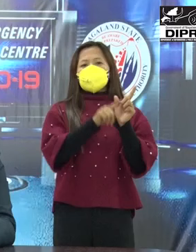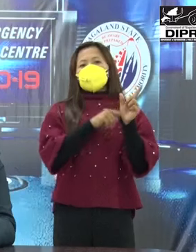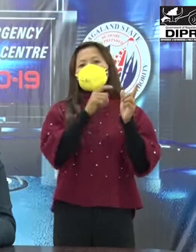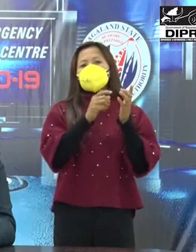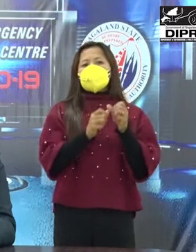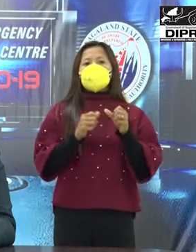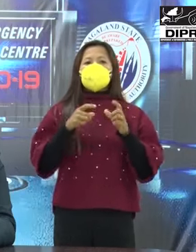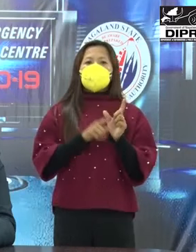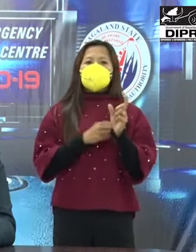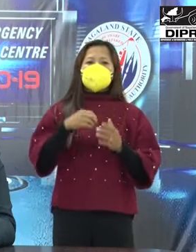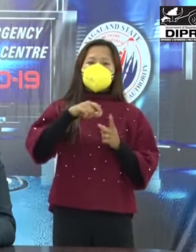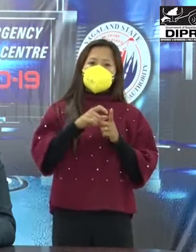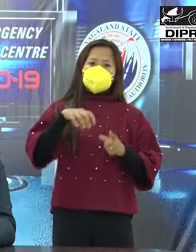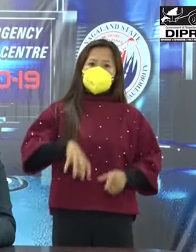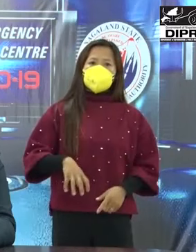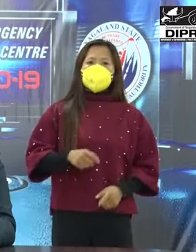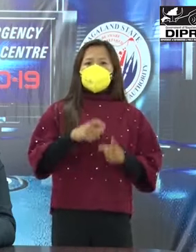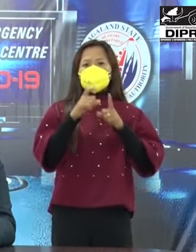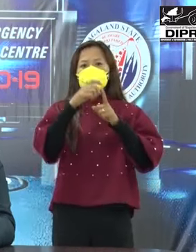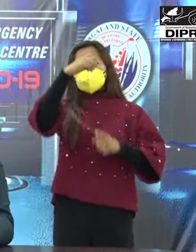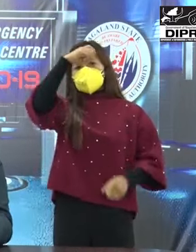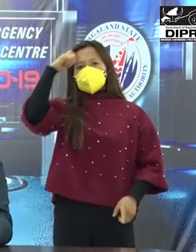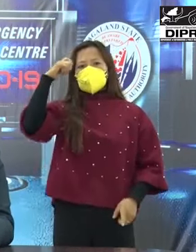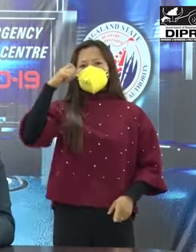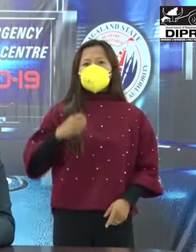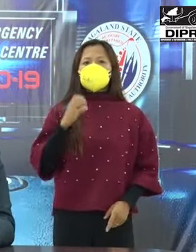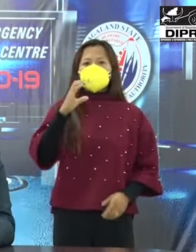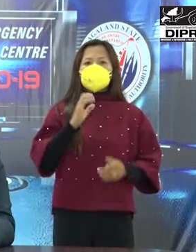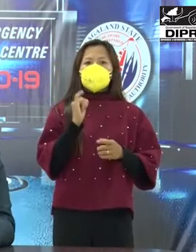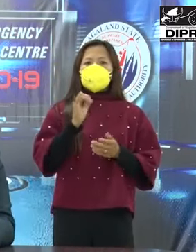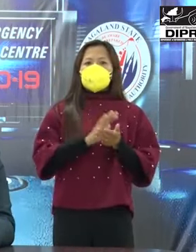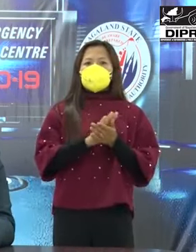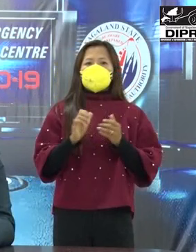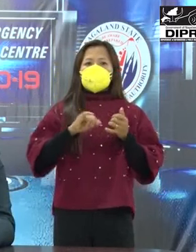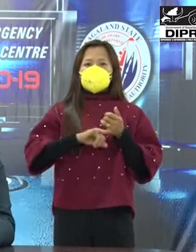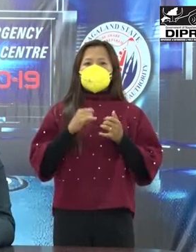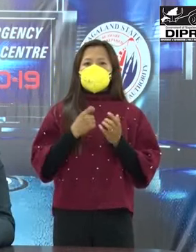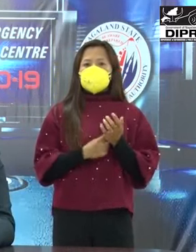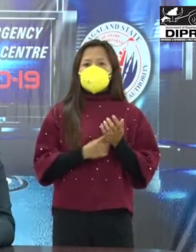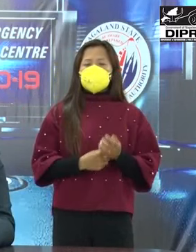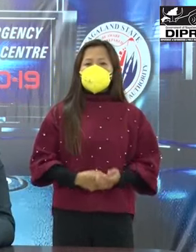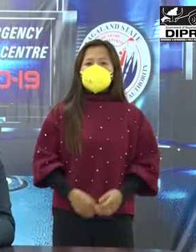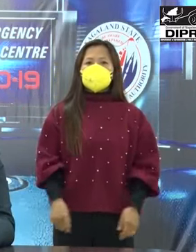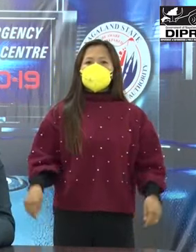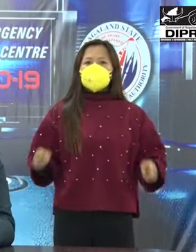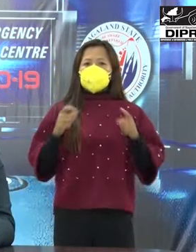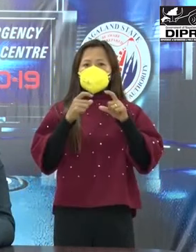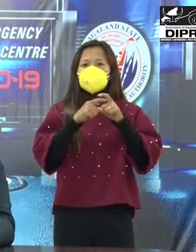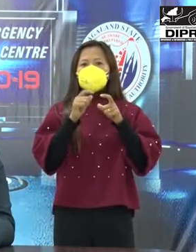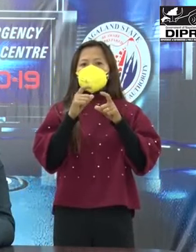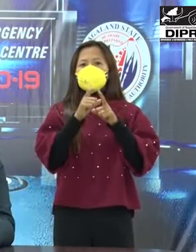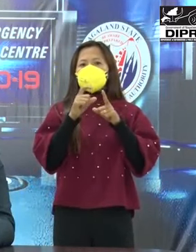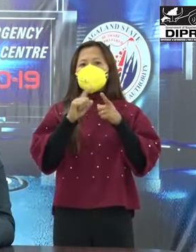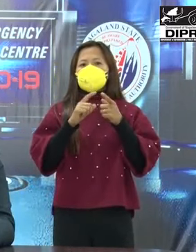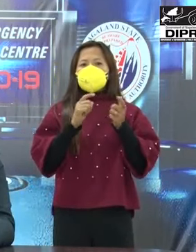CIHSR, Eden Medical Centre, Jayan Hospital & Research Centre, Nikos Hospital & Research